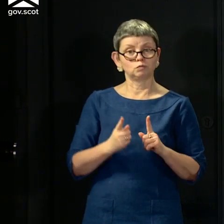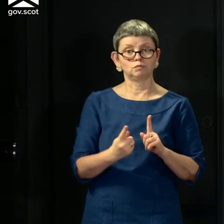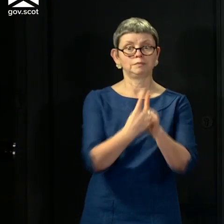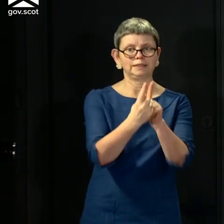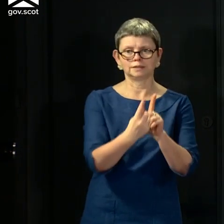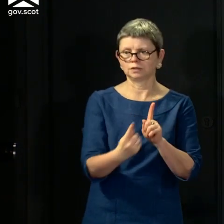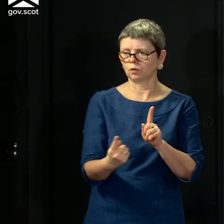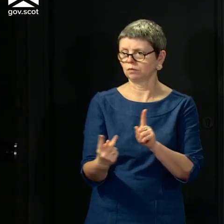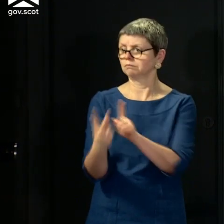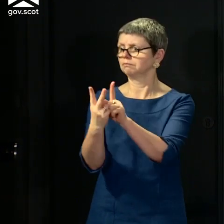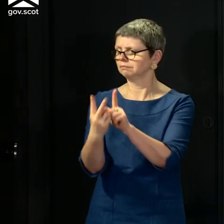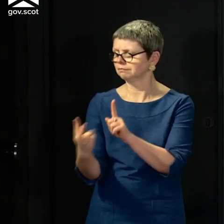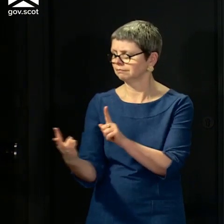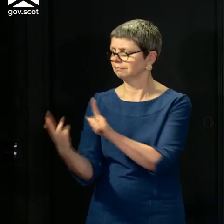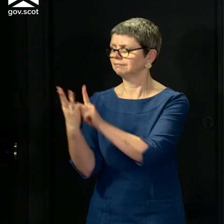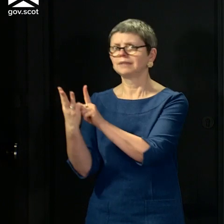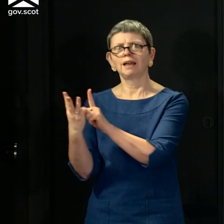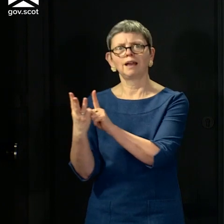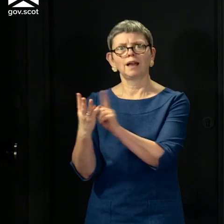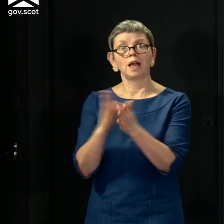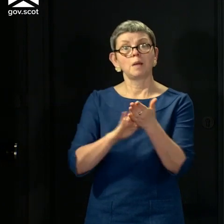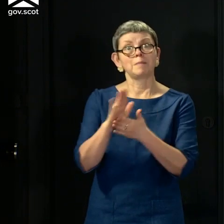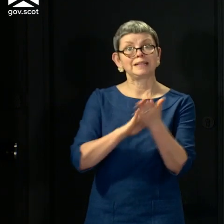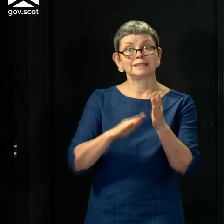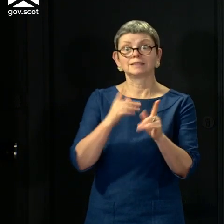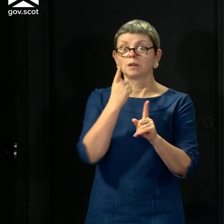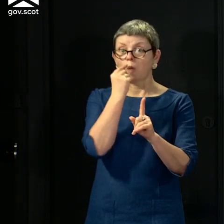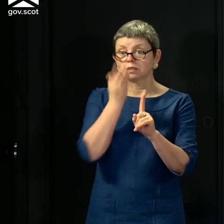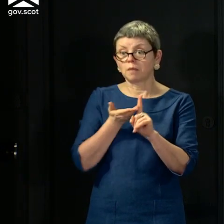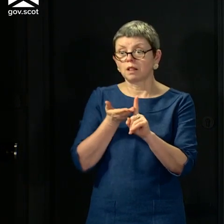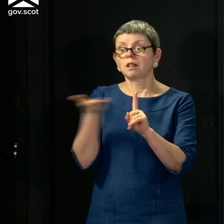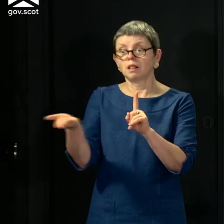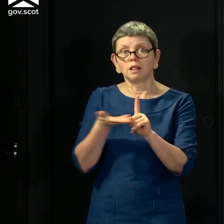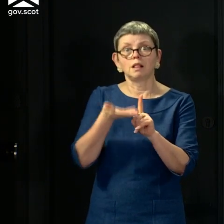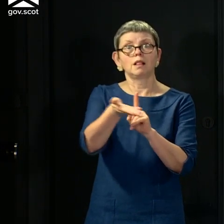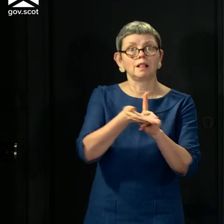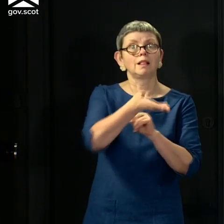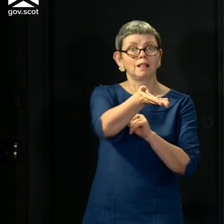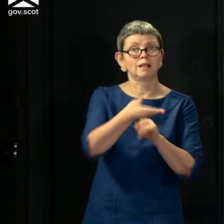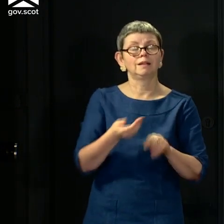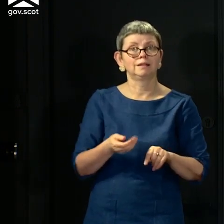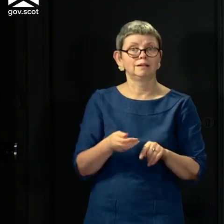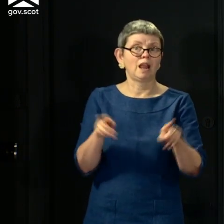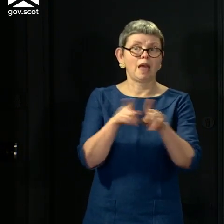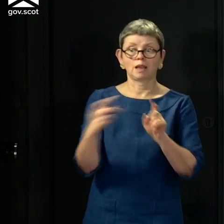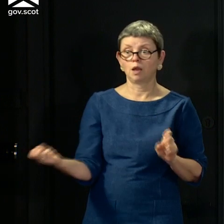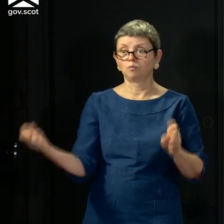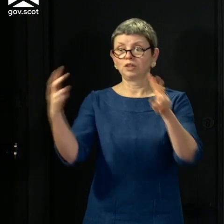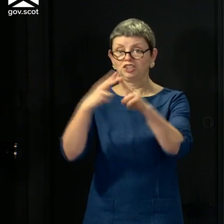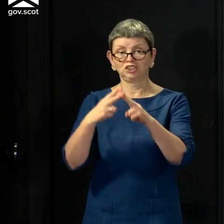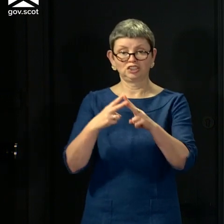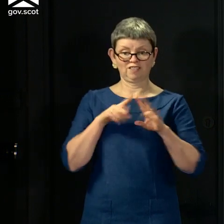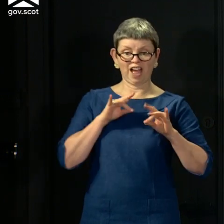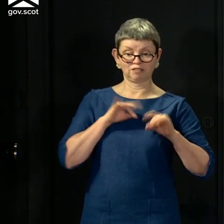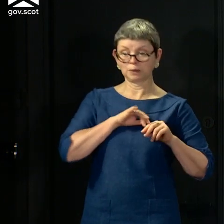from different households, we're creating a bridge, if you like, that that virus can hop across. So that's why we've got to stay